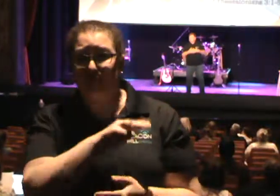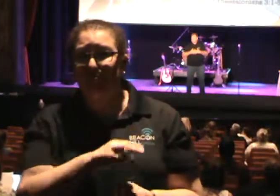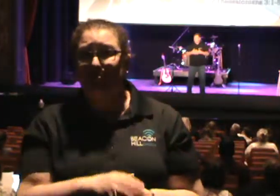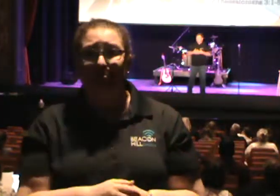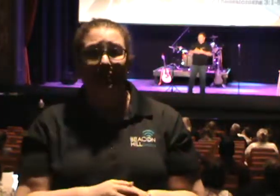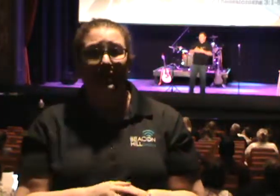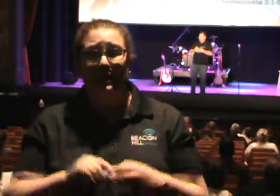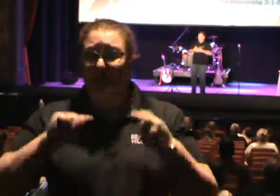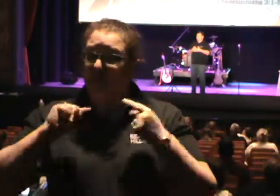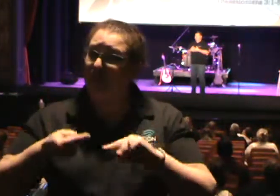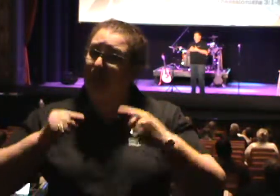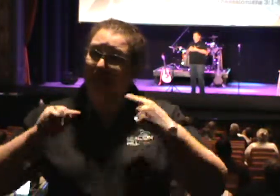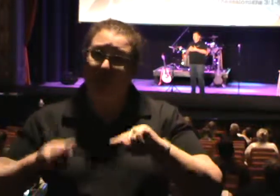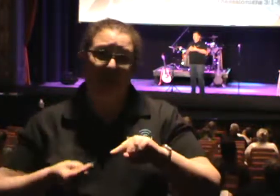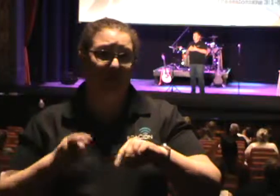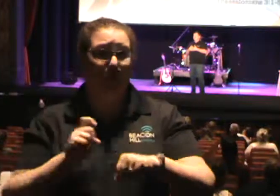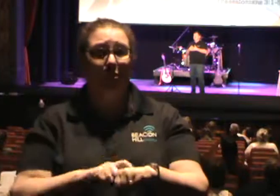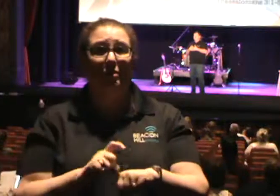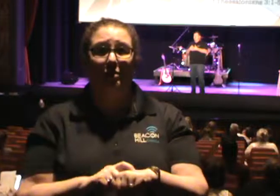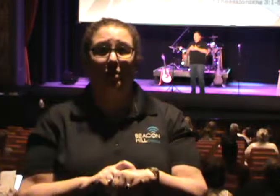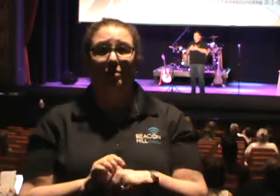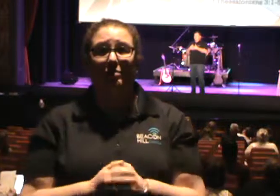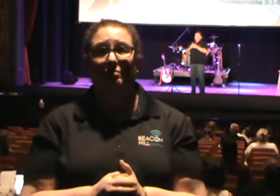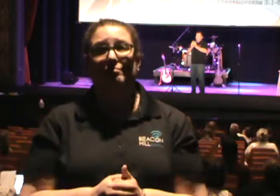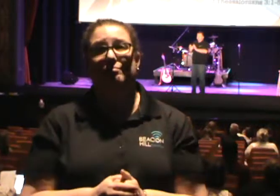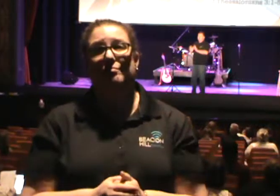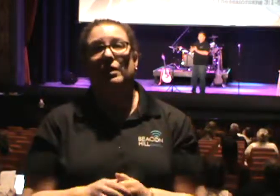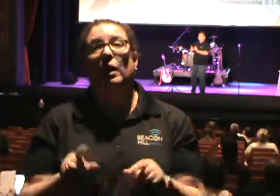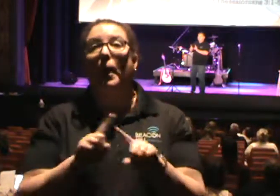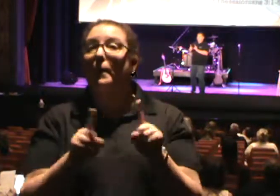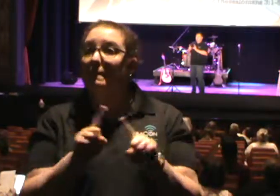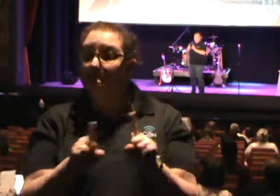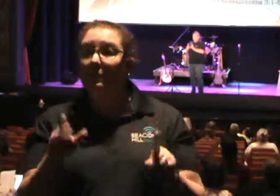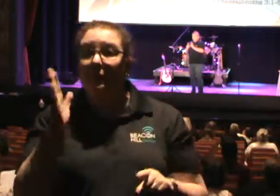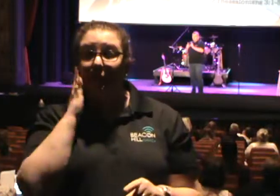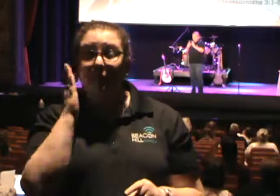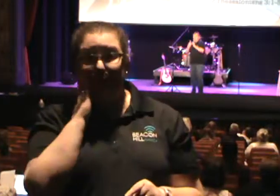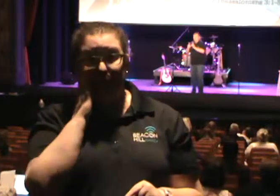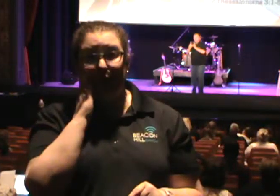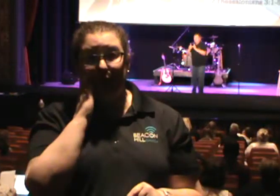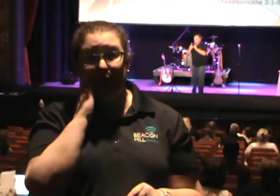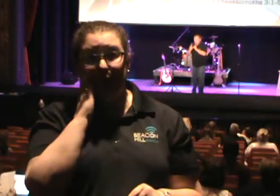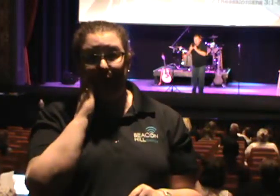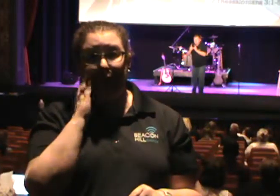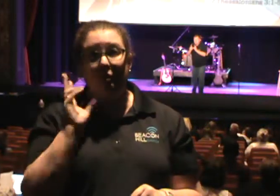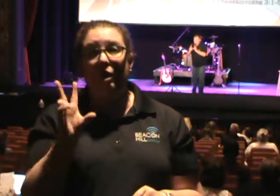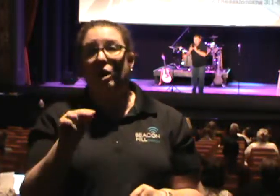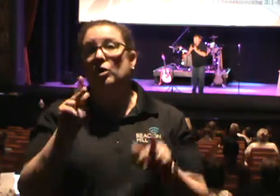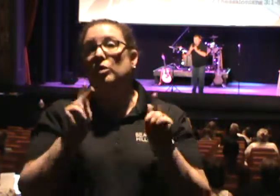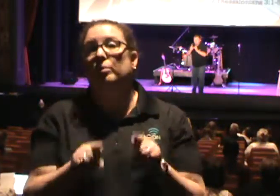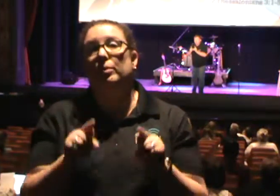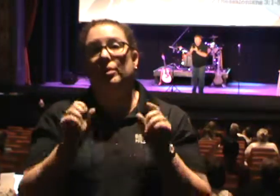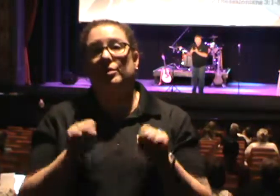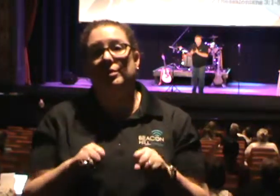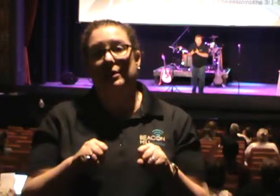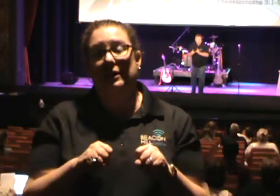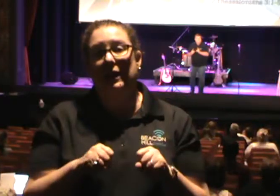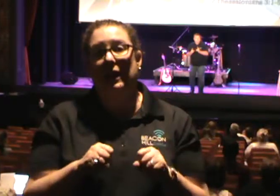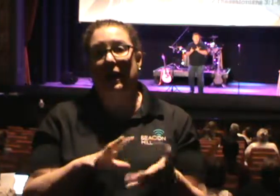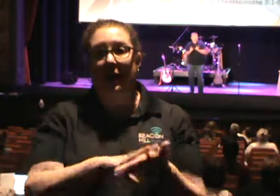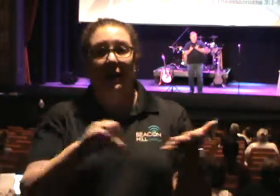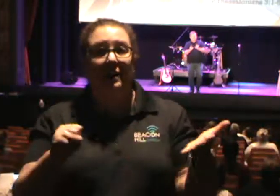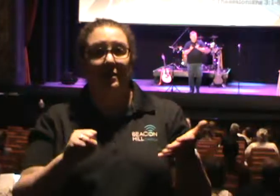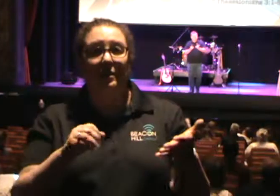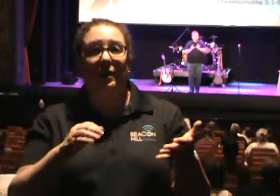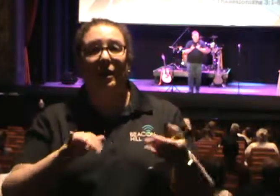It's been painful at times, church. But you know what? No one can take away from me the joy in Christ